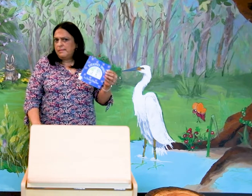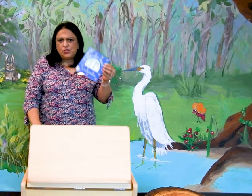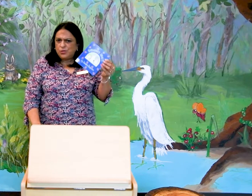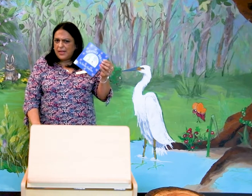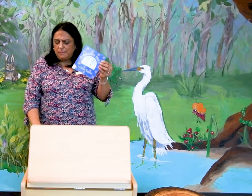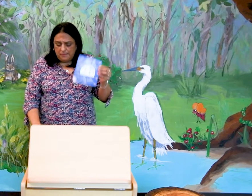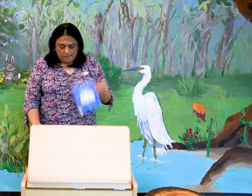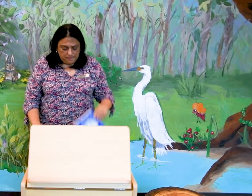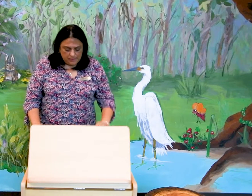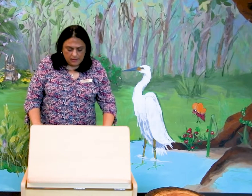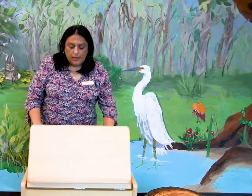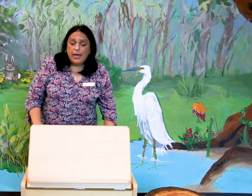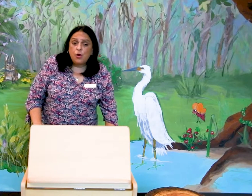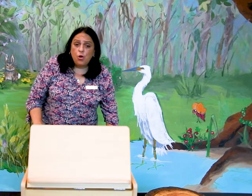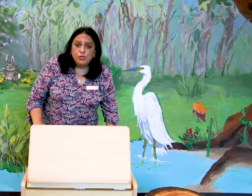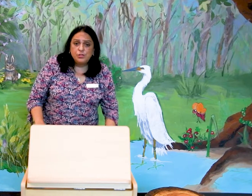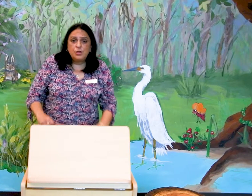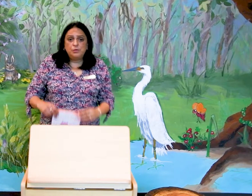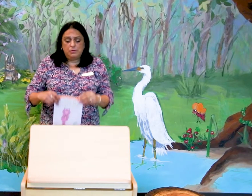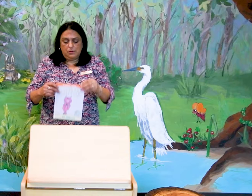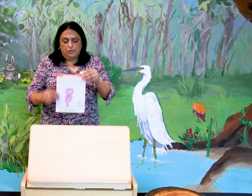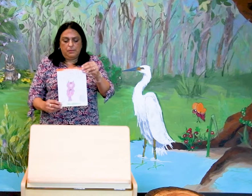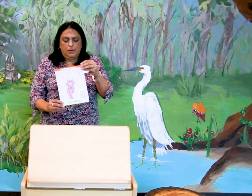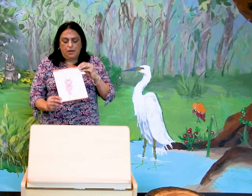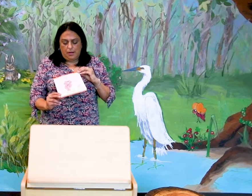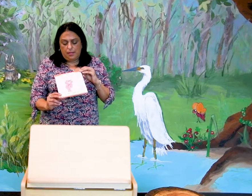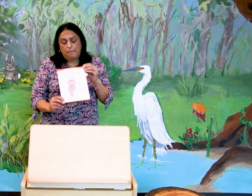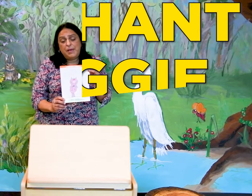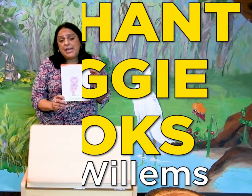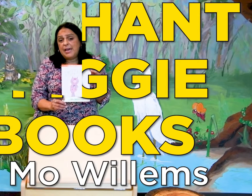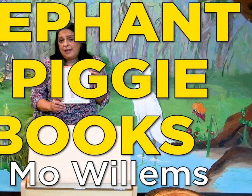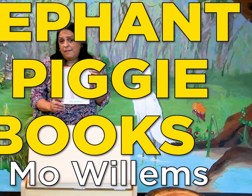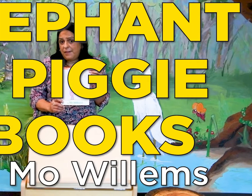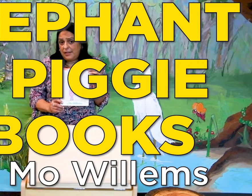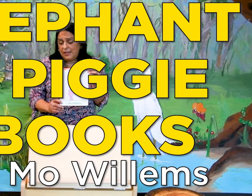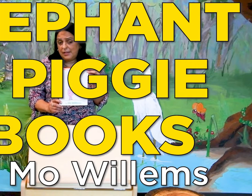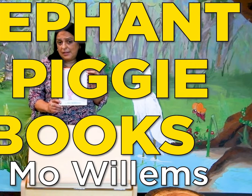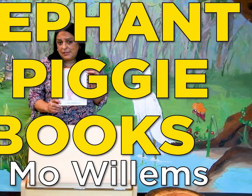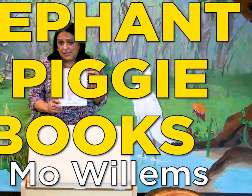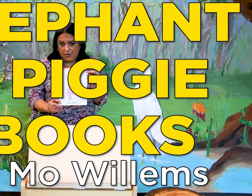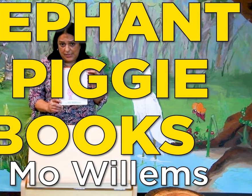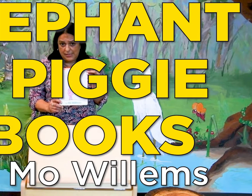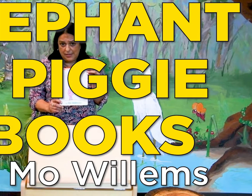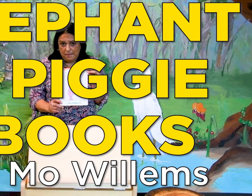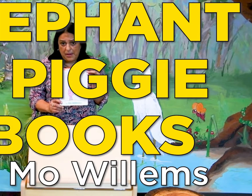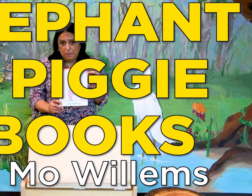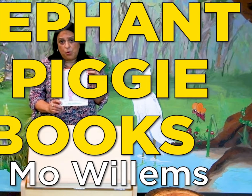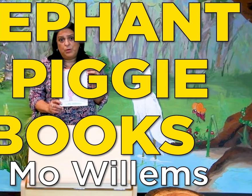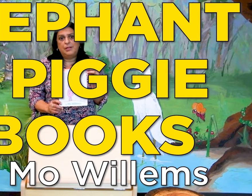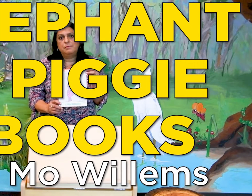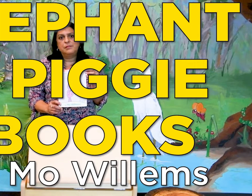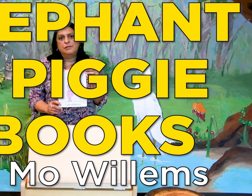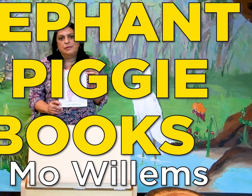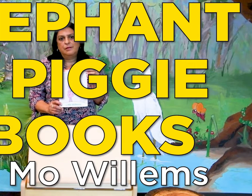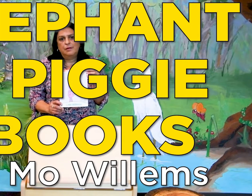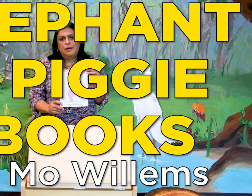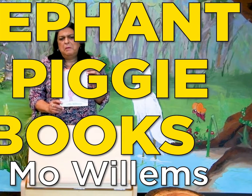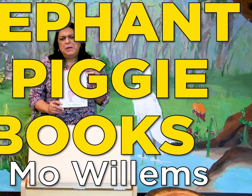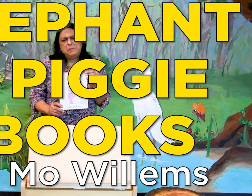Just try them. And also, the Piggy and Elephant series by Moe Wellens. It makes me